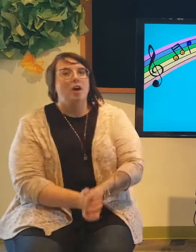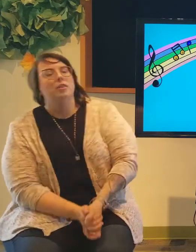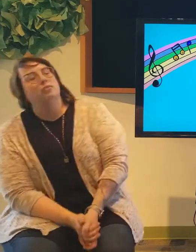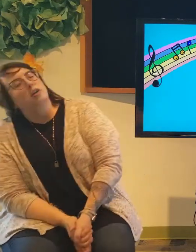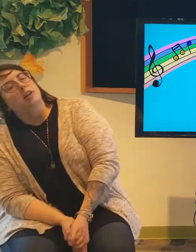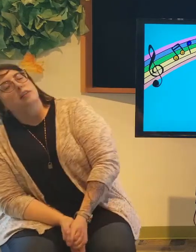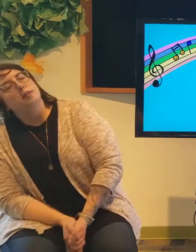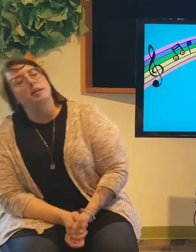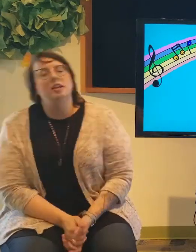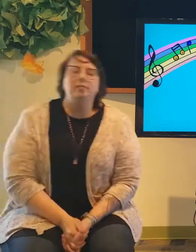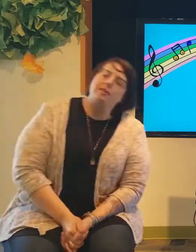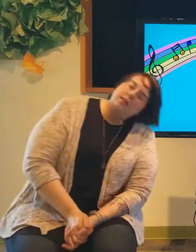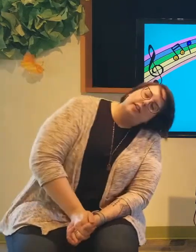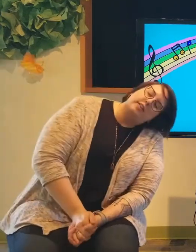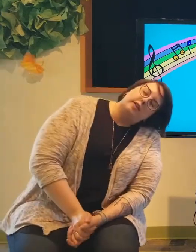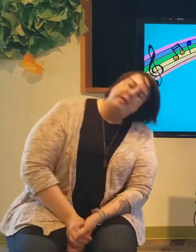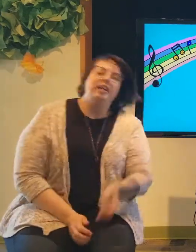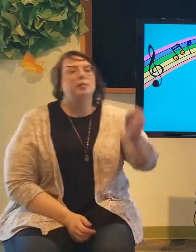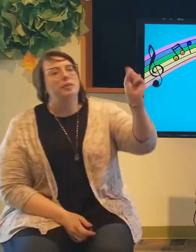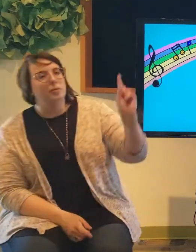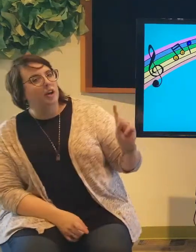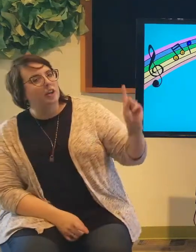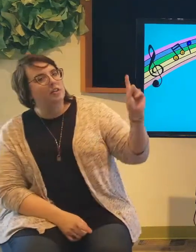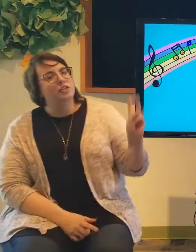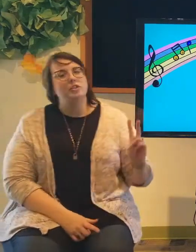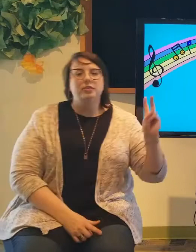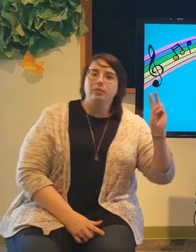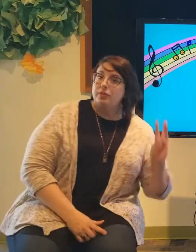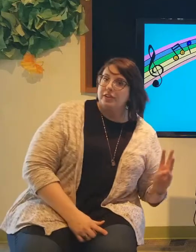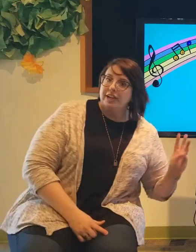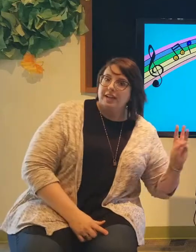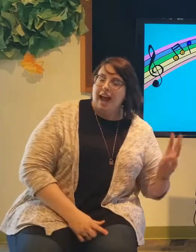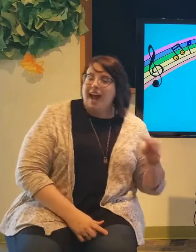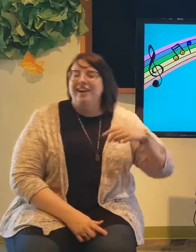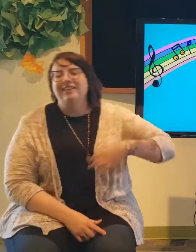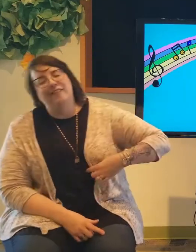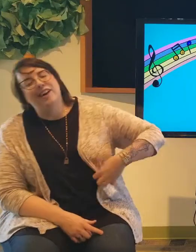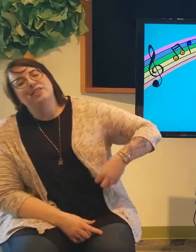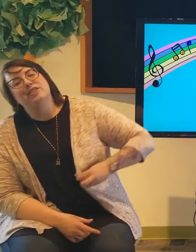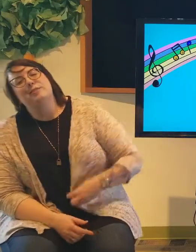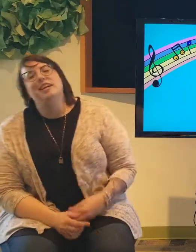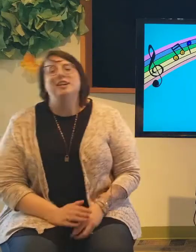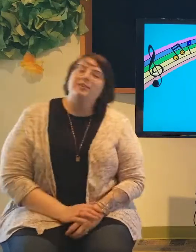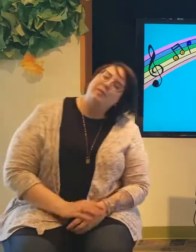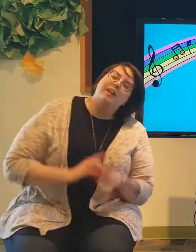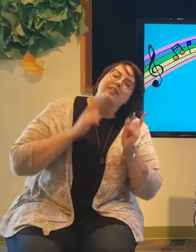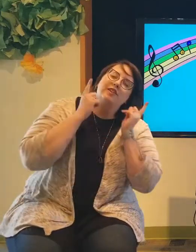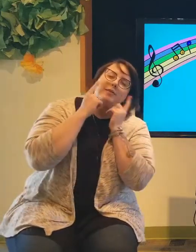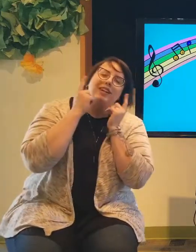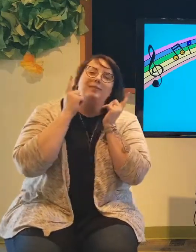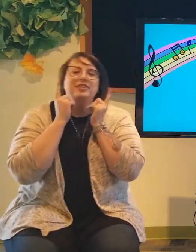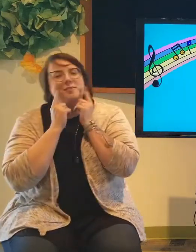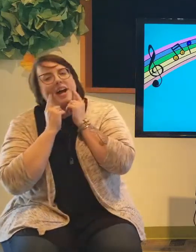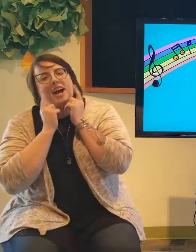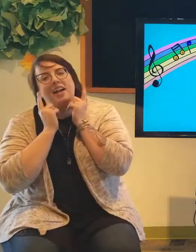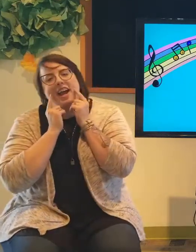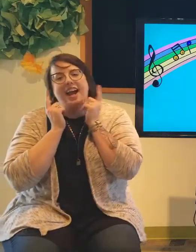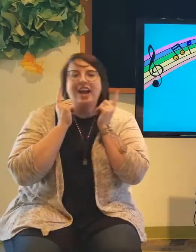Rock the baby, rock the baby. One, two, three. Watch the baby, watch the baby smile at